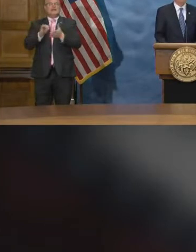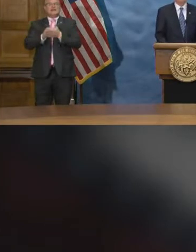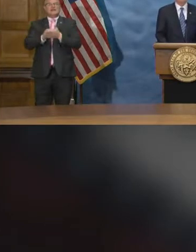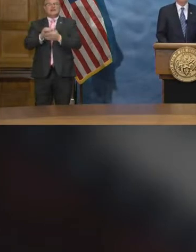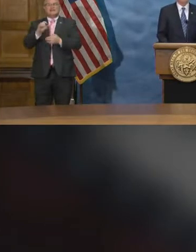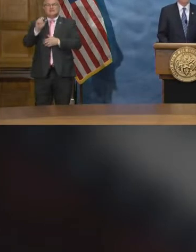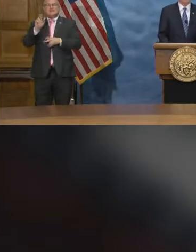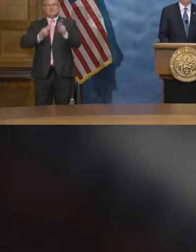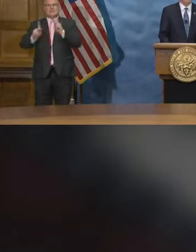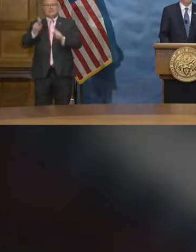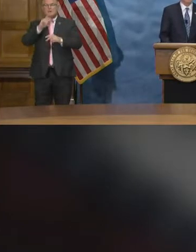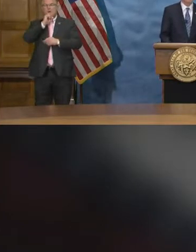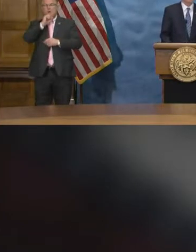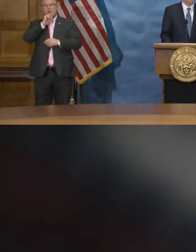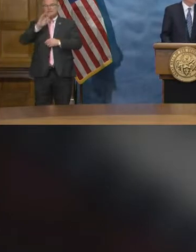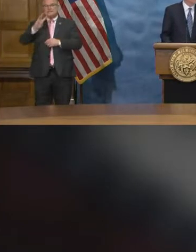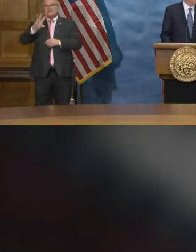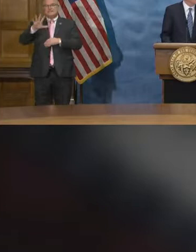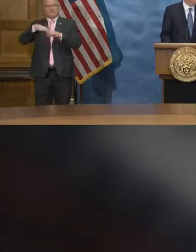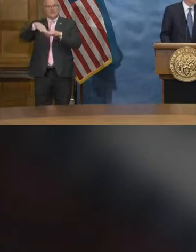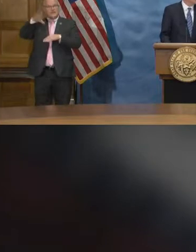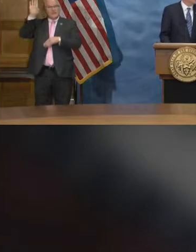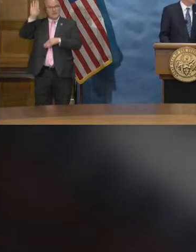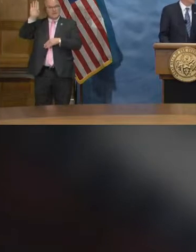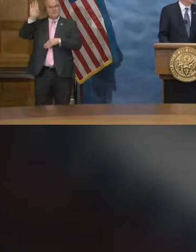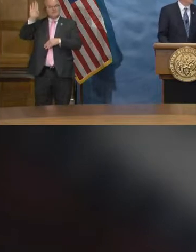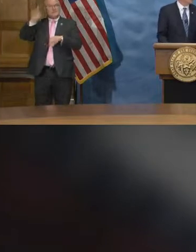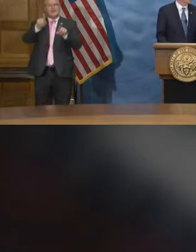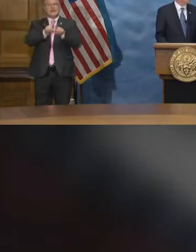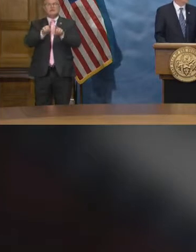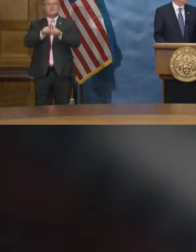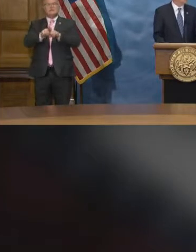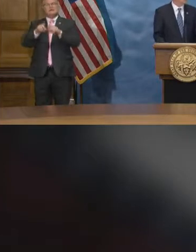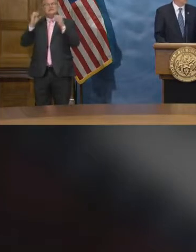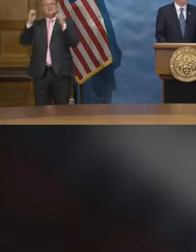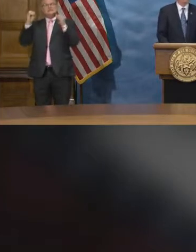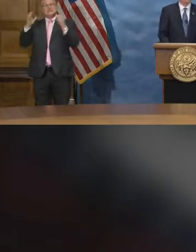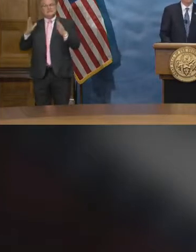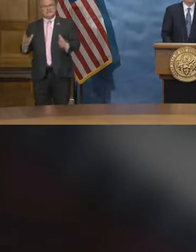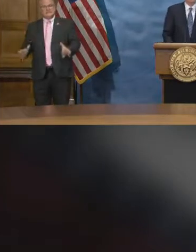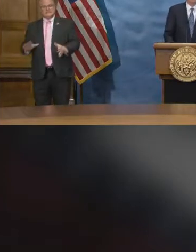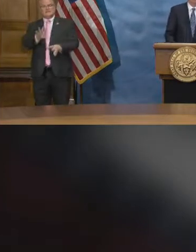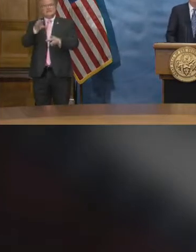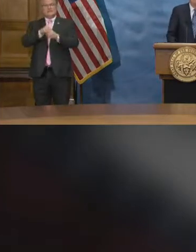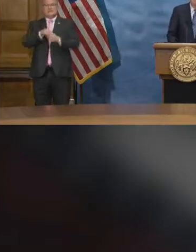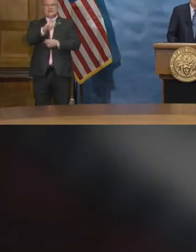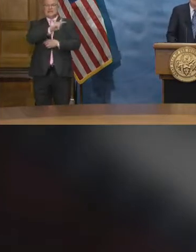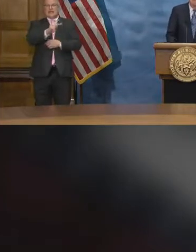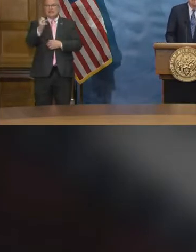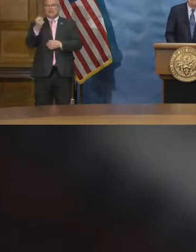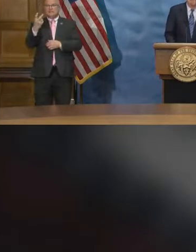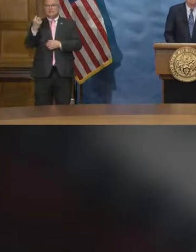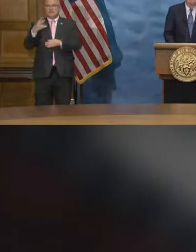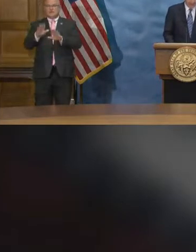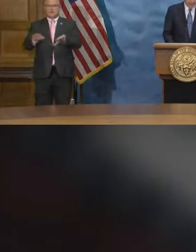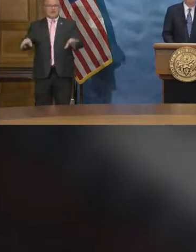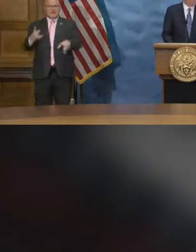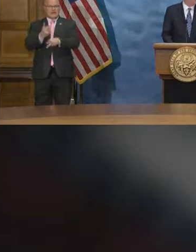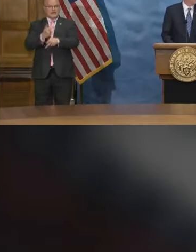is Arkansans age 65 or older as well as education workers including K through 12 childcare